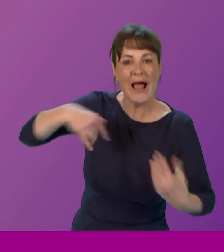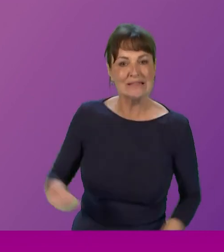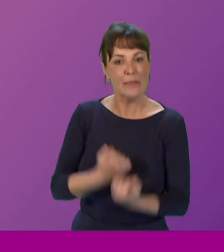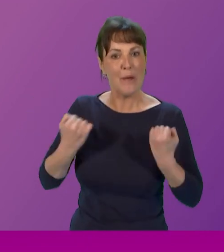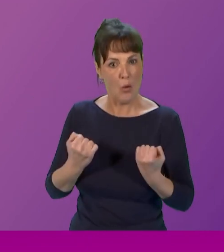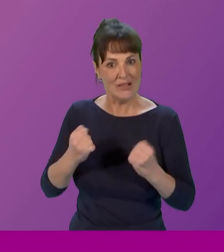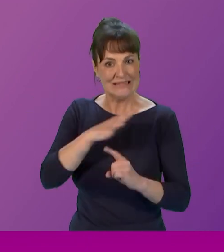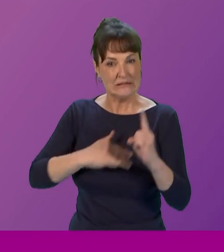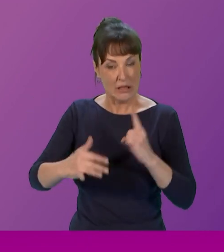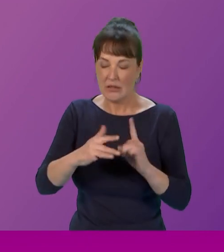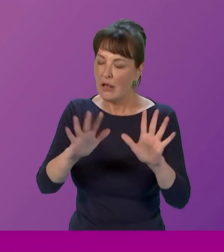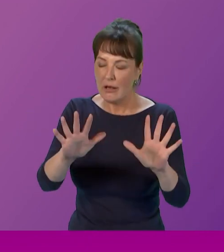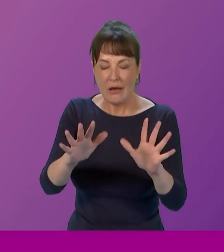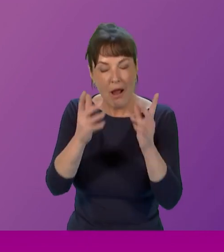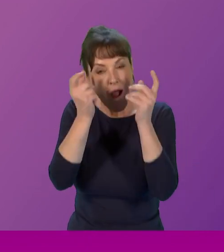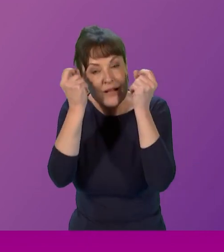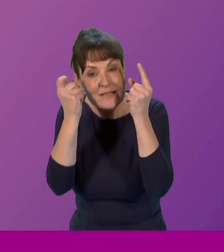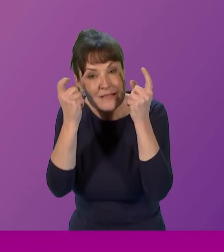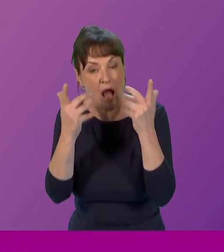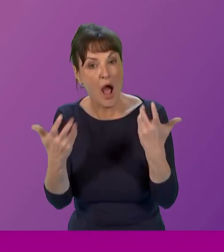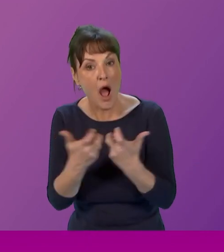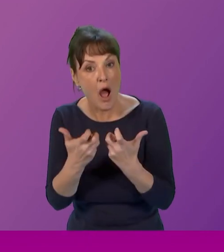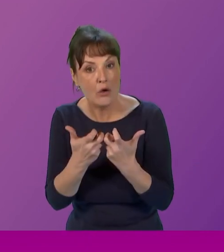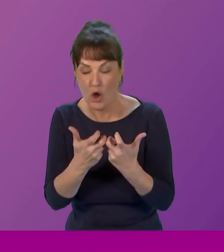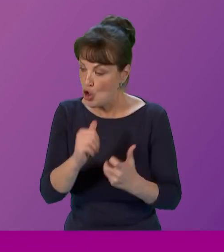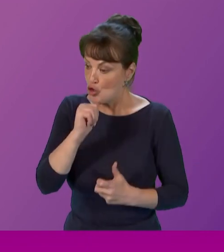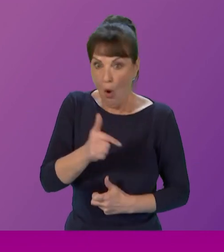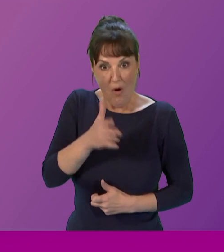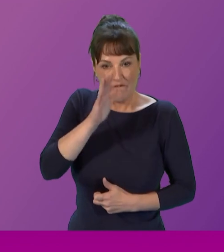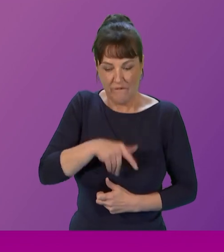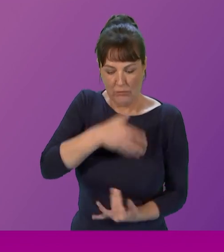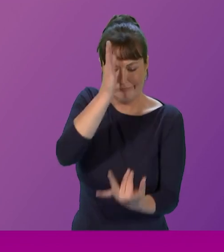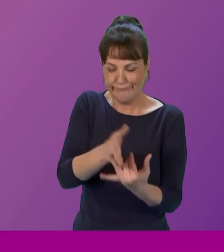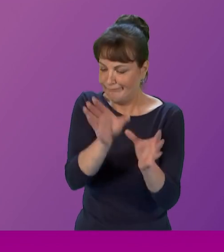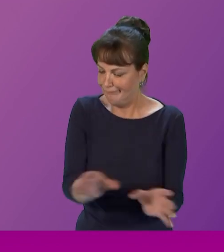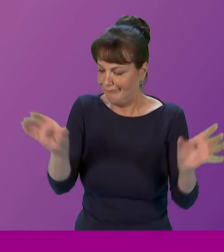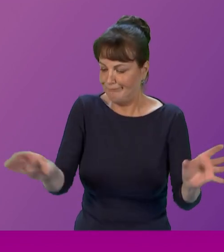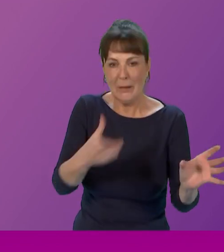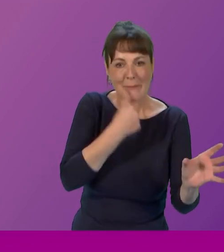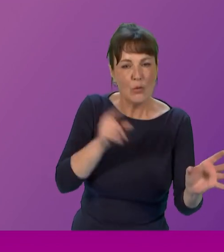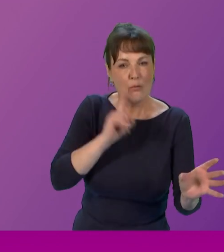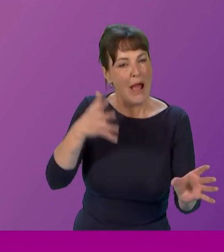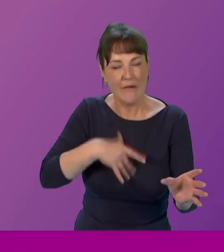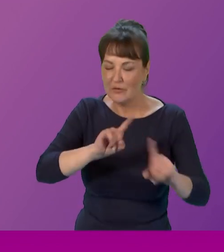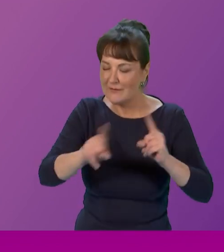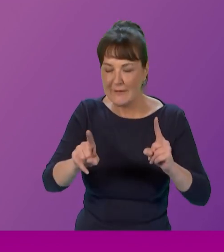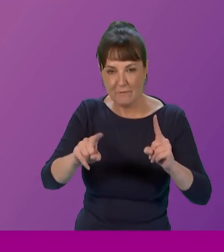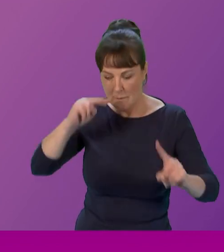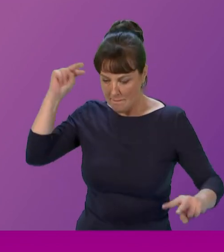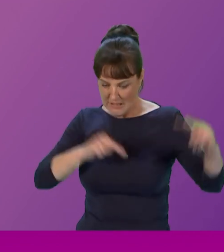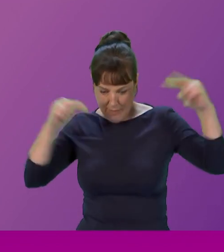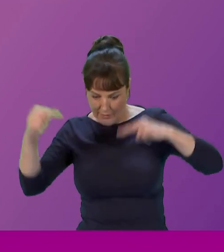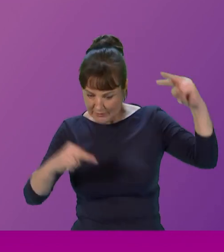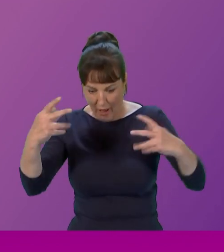better understood as being shaped not by a single axis of social division but by many axes that work together and